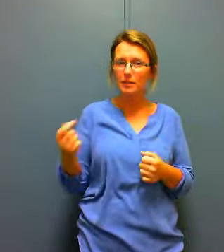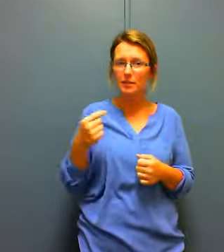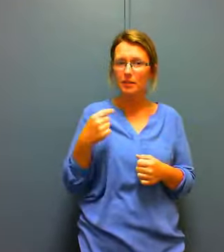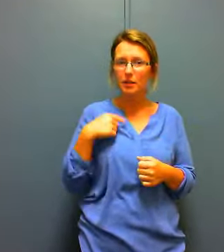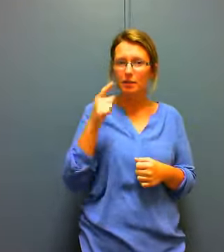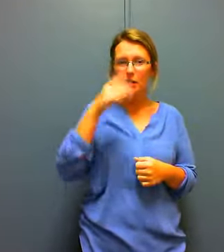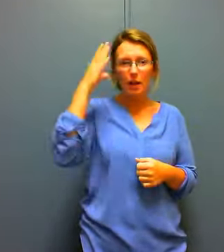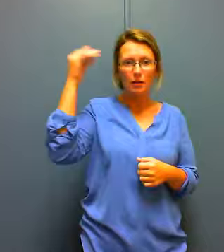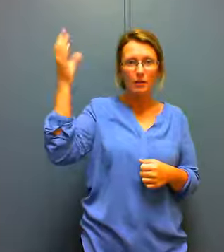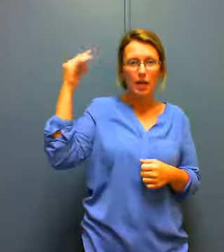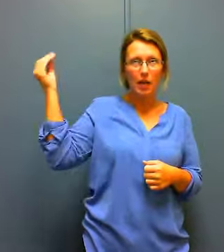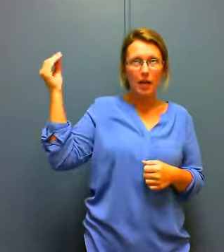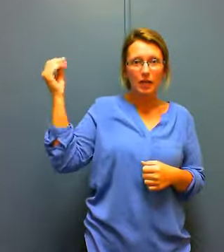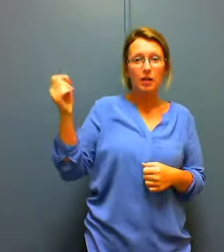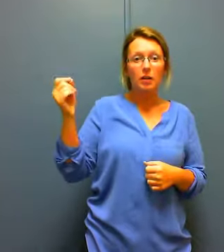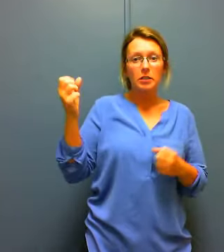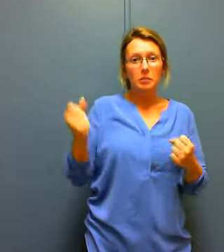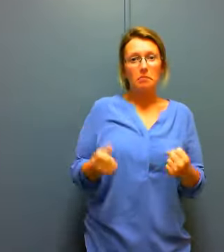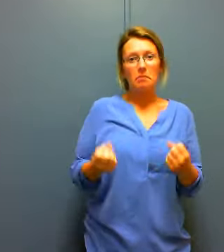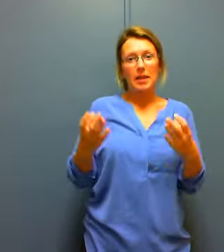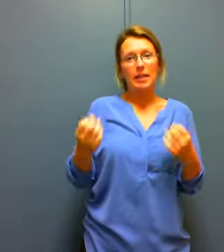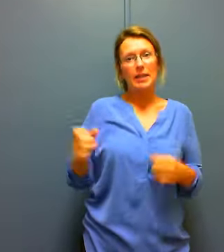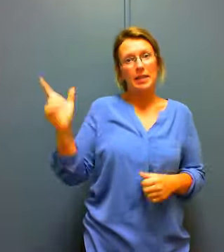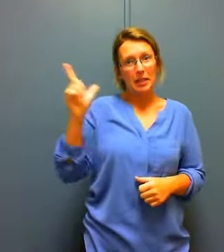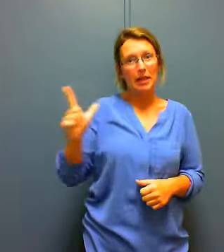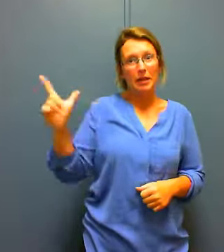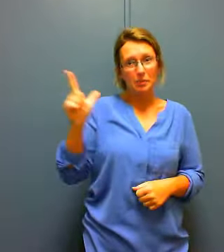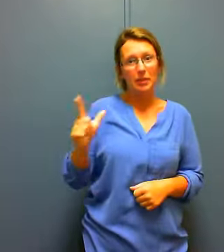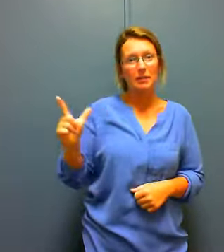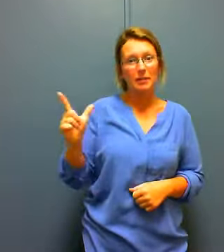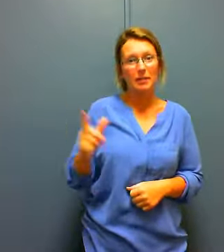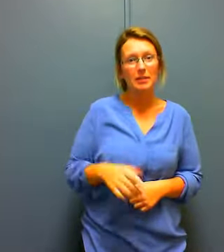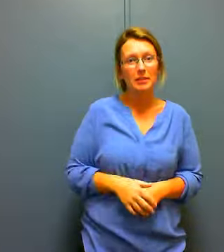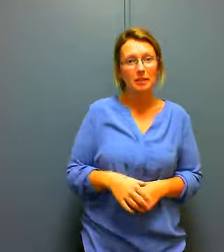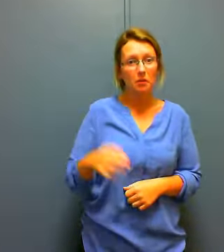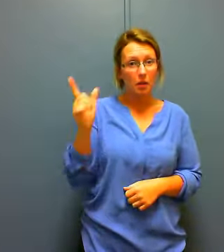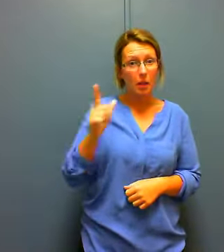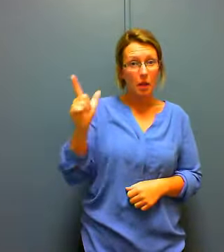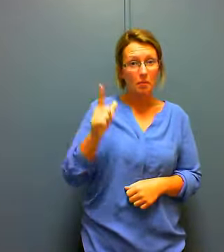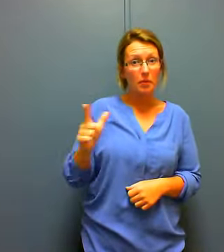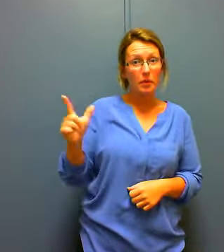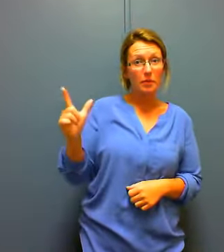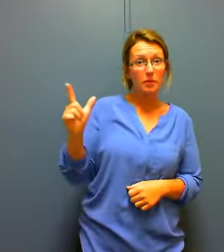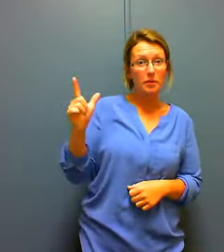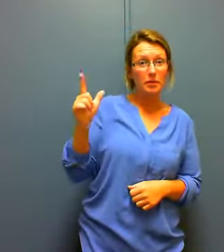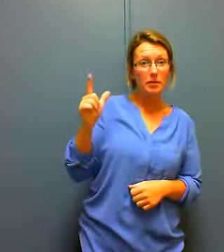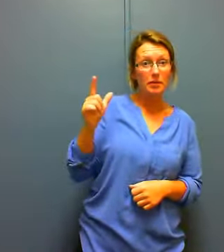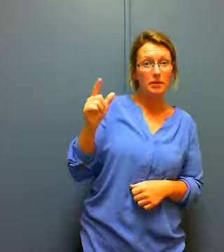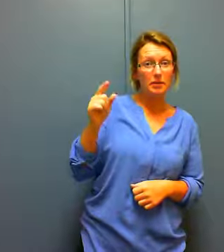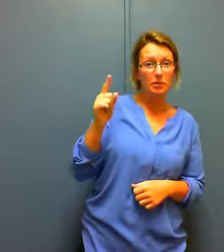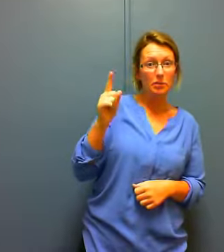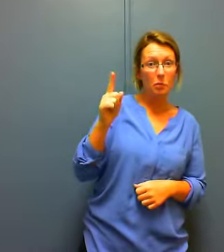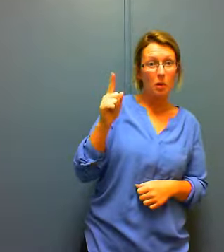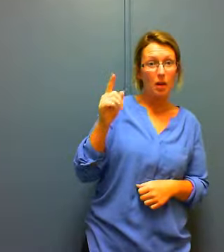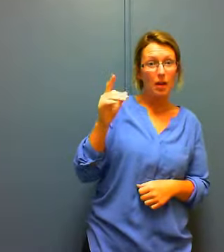libraries here yeah more than McDonald's yeah I'm so proud like you see McDonald's like every corner block but you have